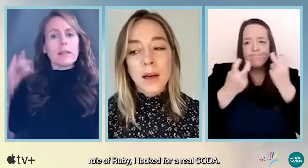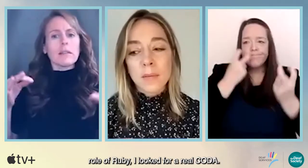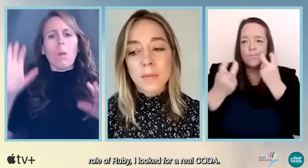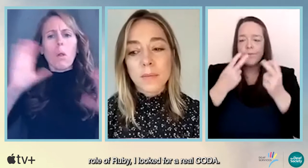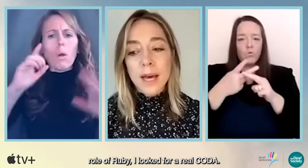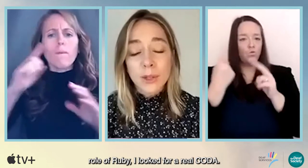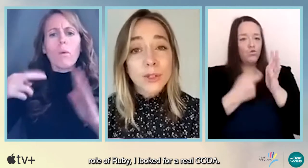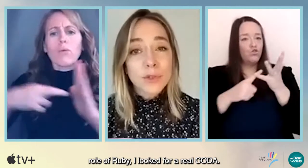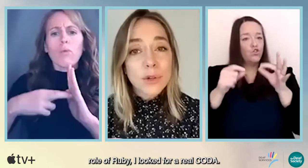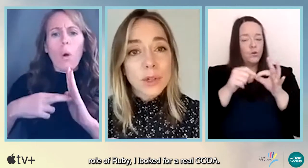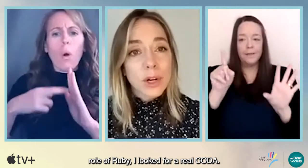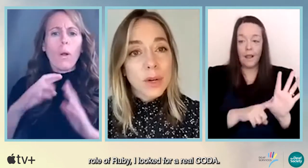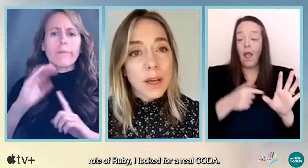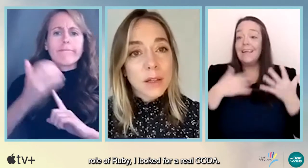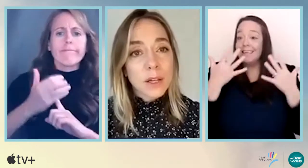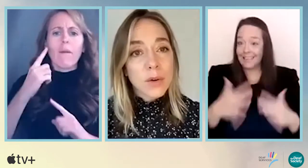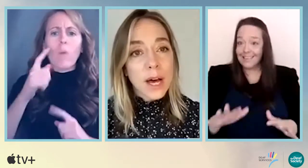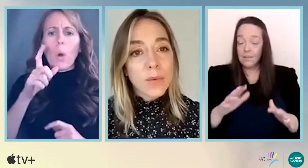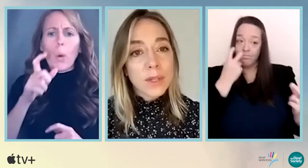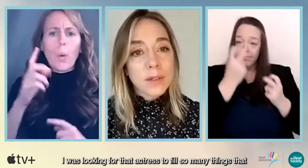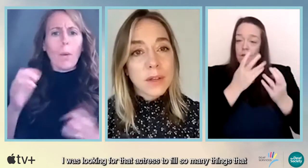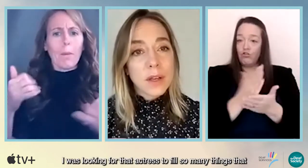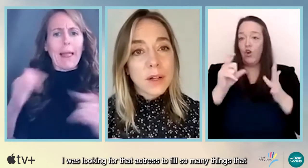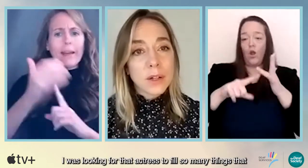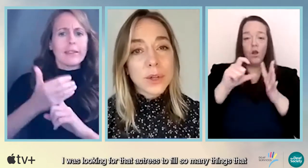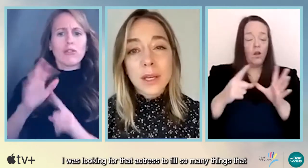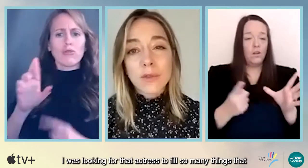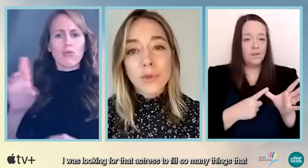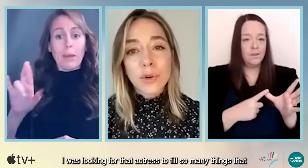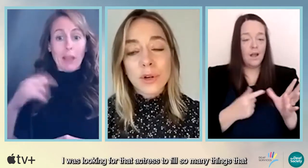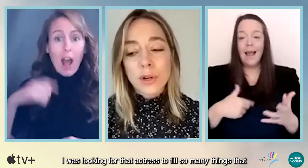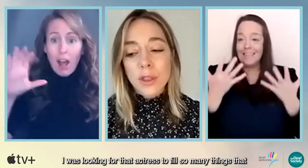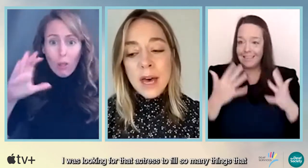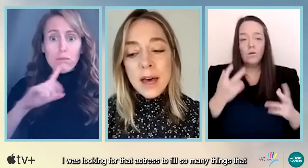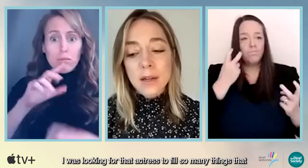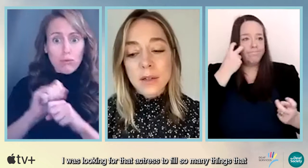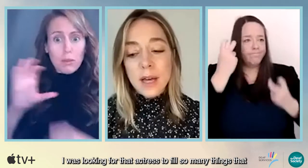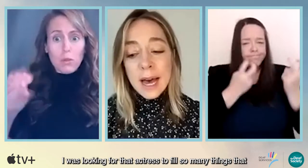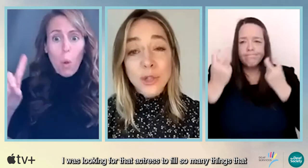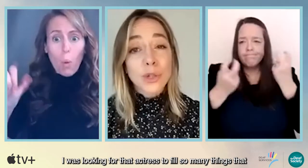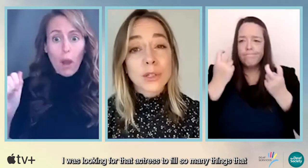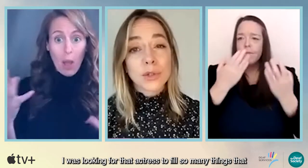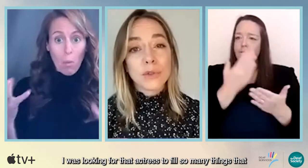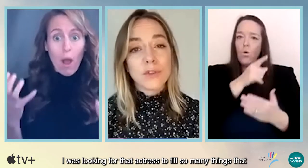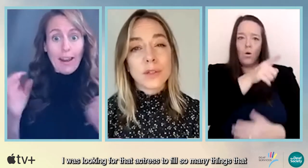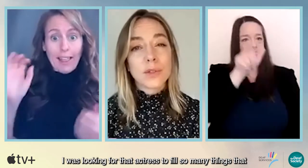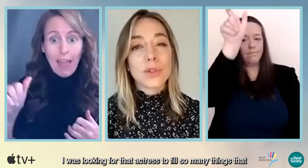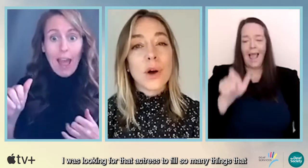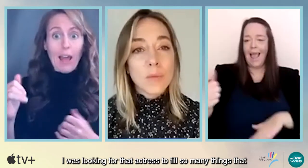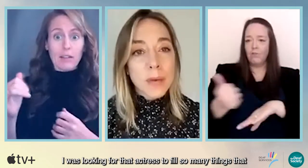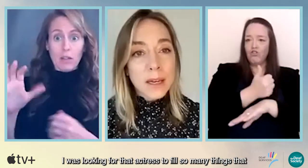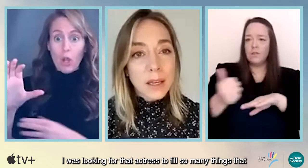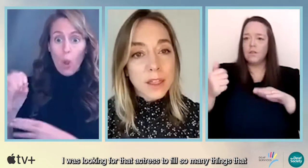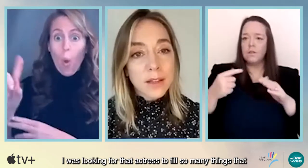I looked for a real Coda. You know, I was looking for that actress to fill